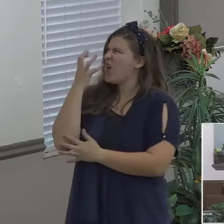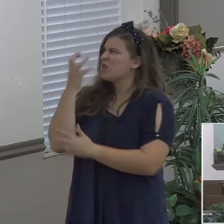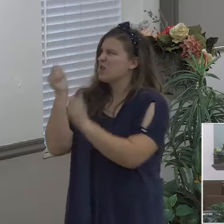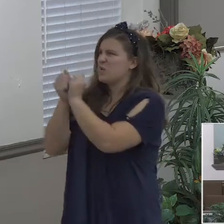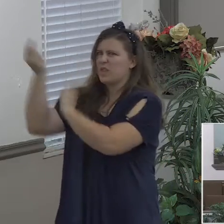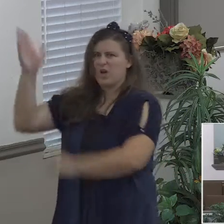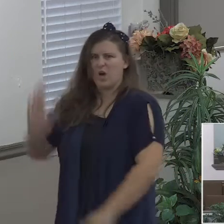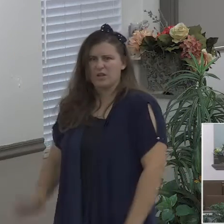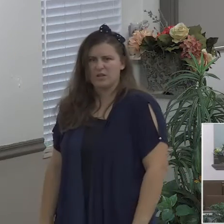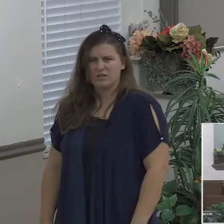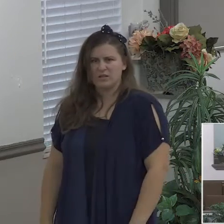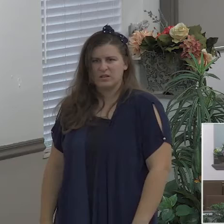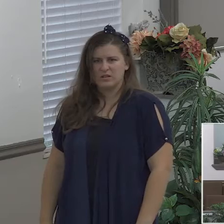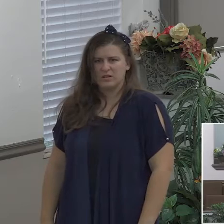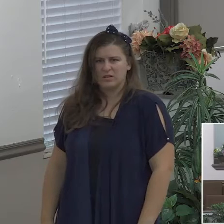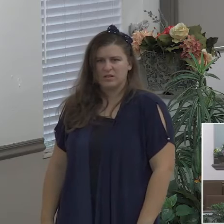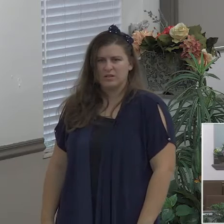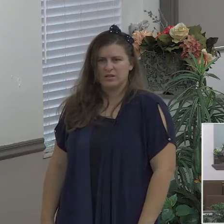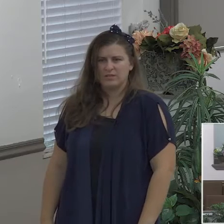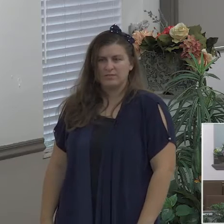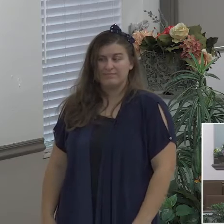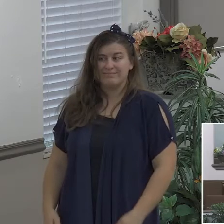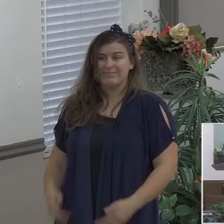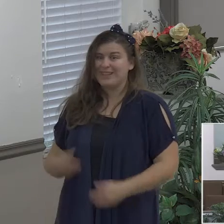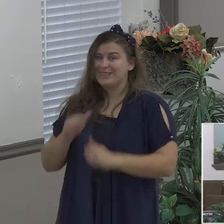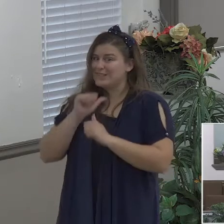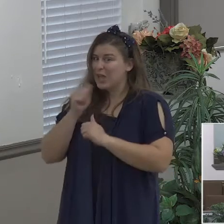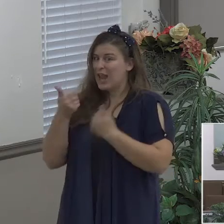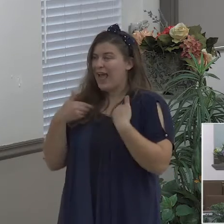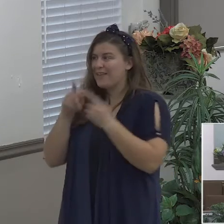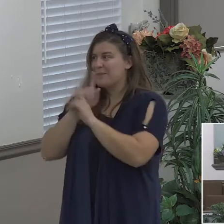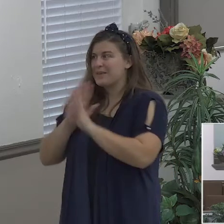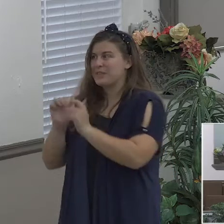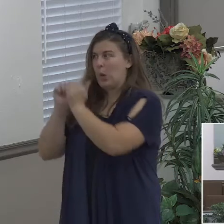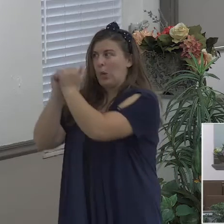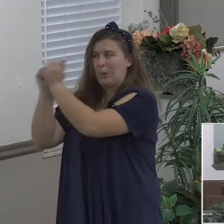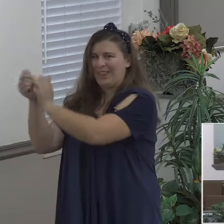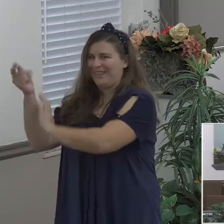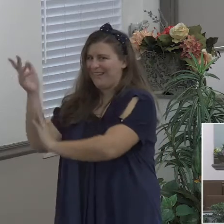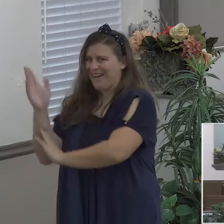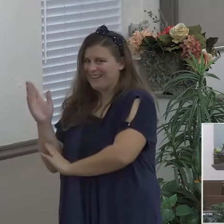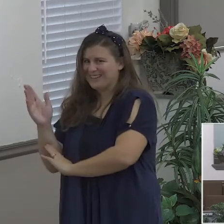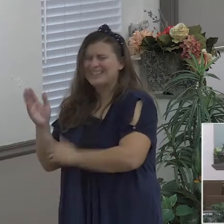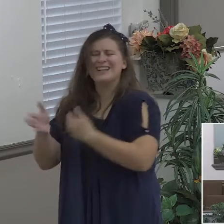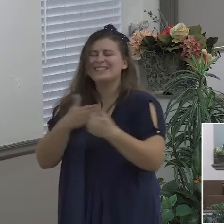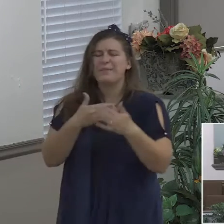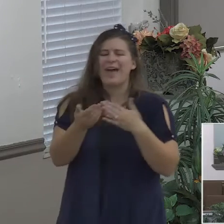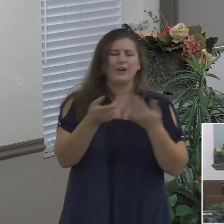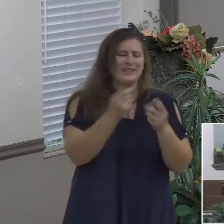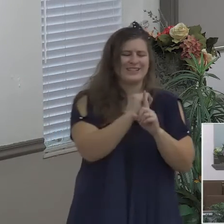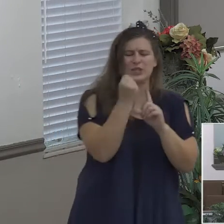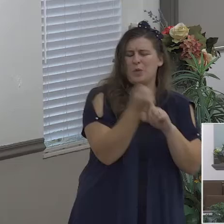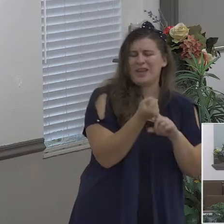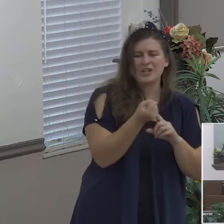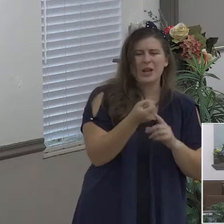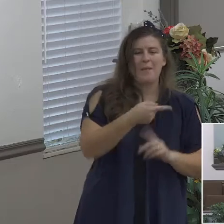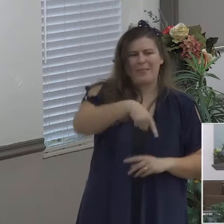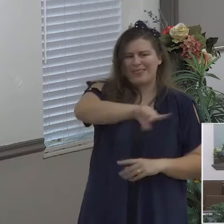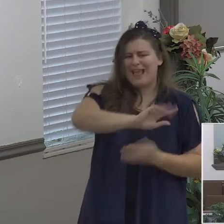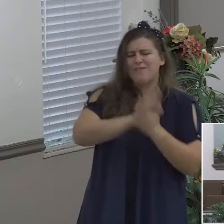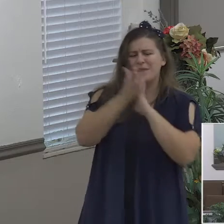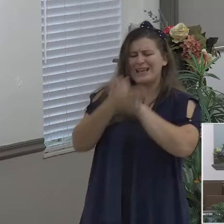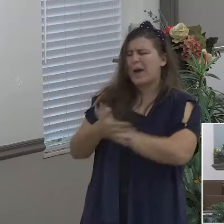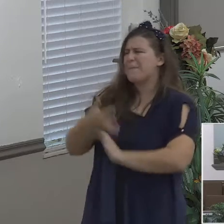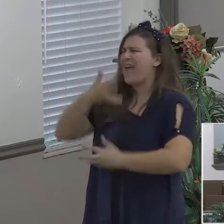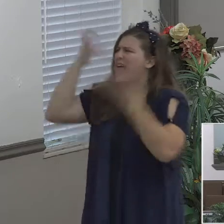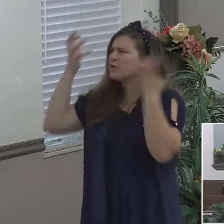mad at God it doesn't matter what the circumstance mad at God and I'm going to tell you right now